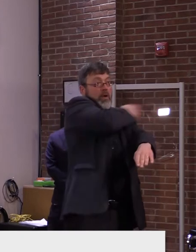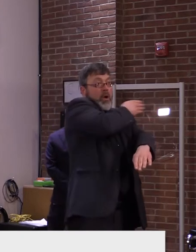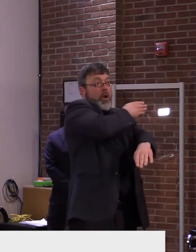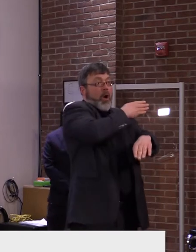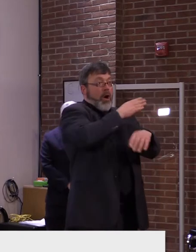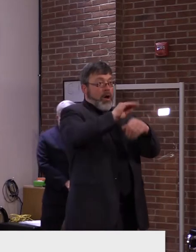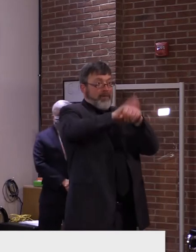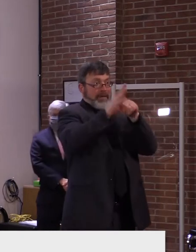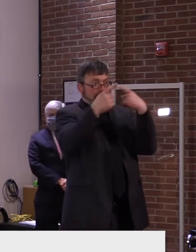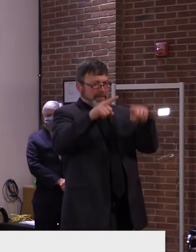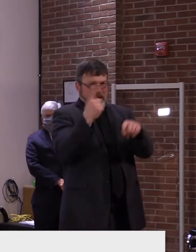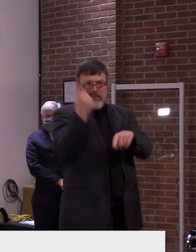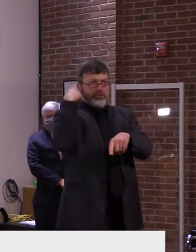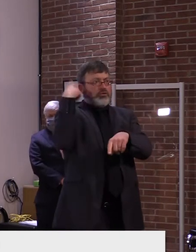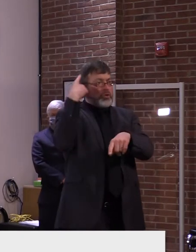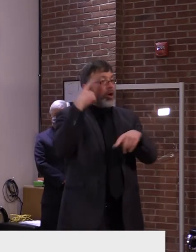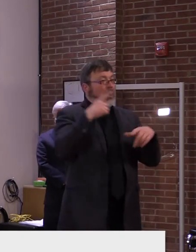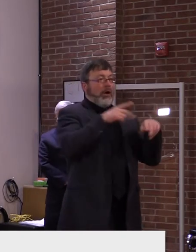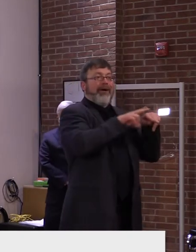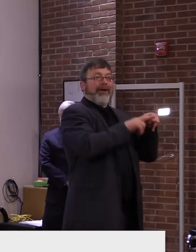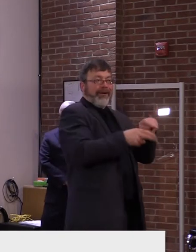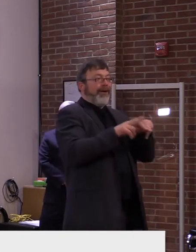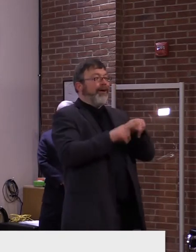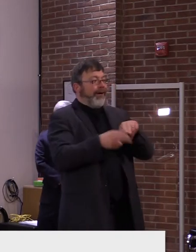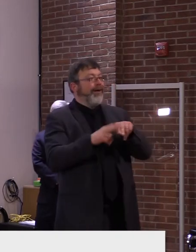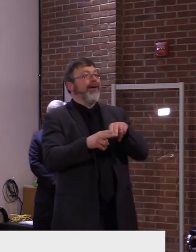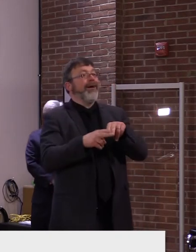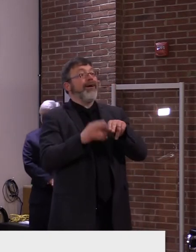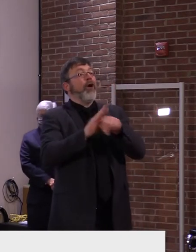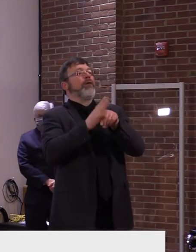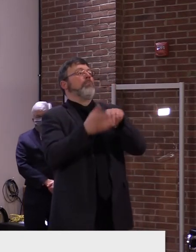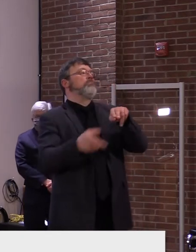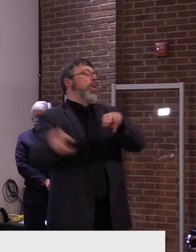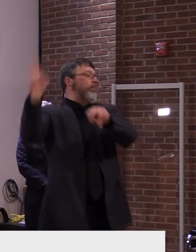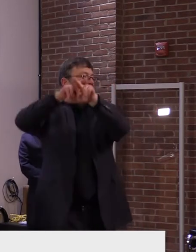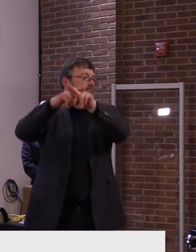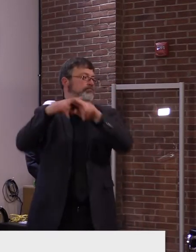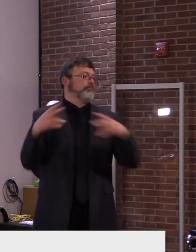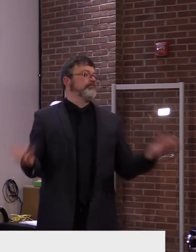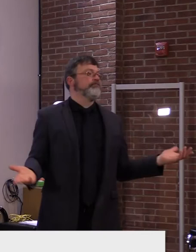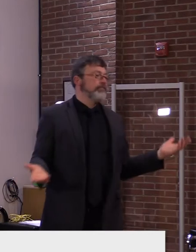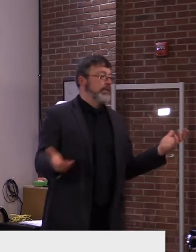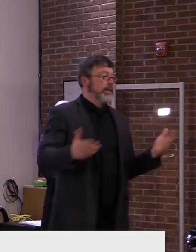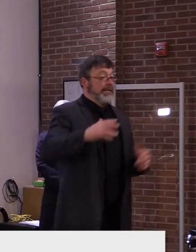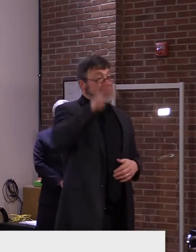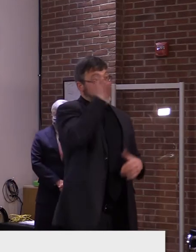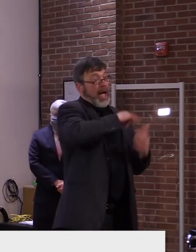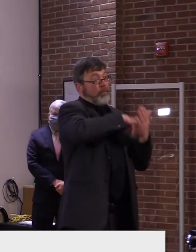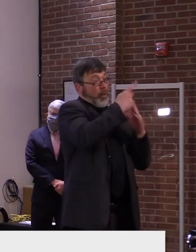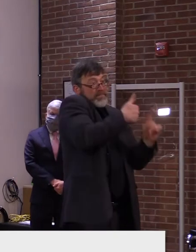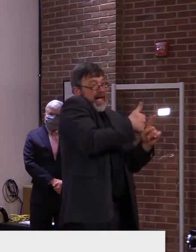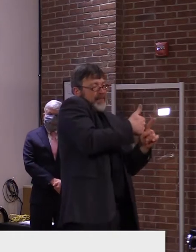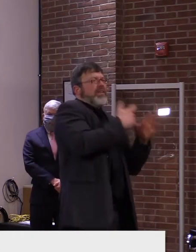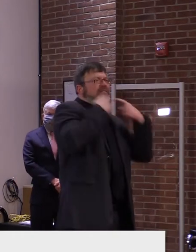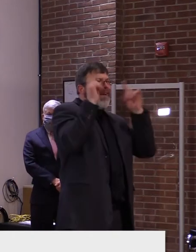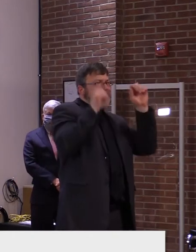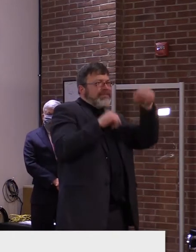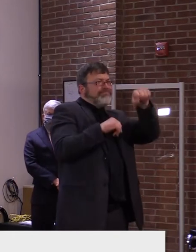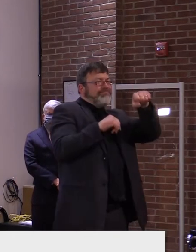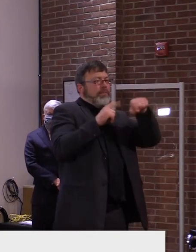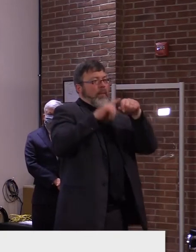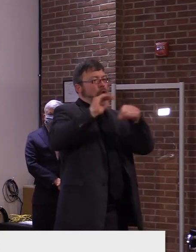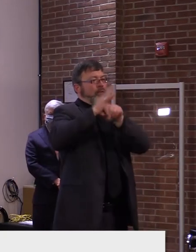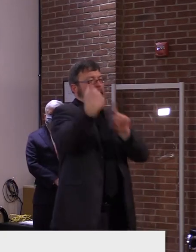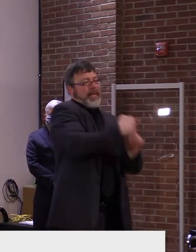successful programming. Uh, of that programming has gone on and as, uh, Secretary Smith has just said,